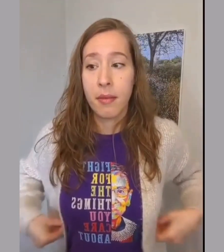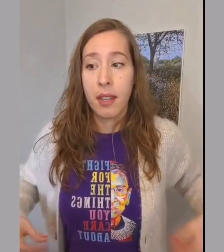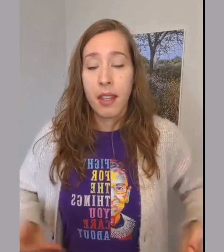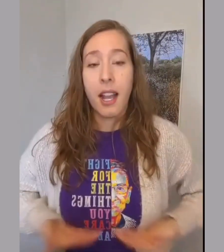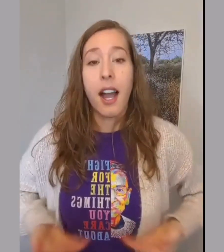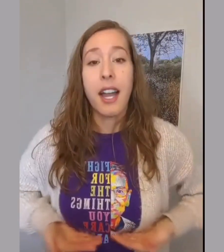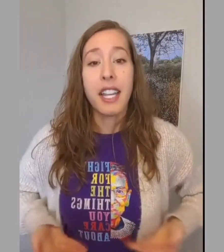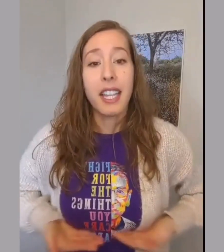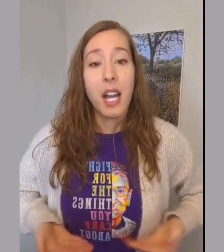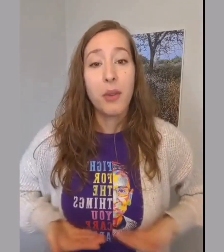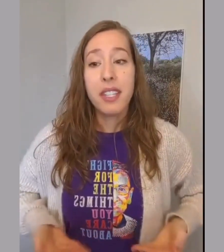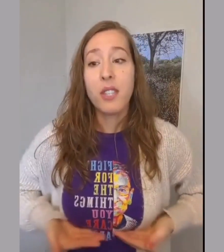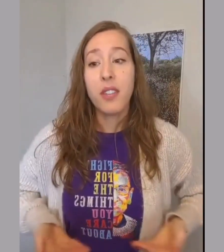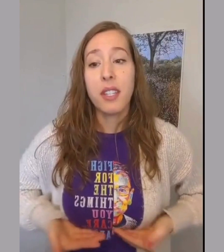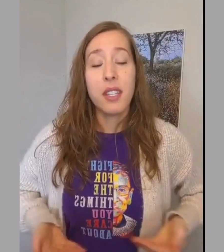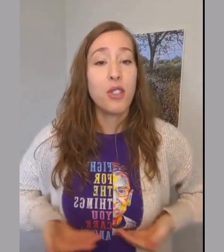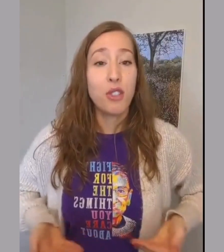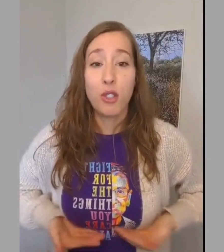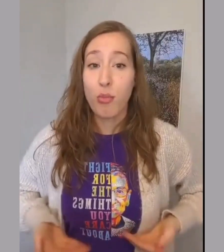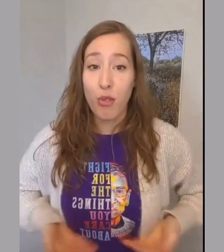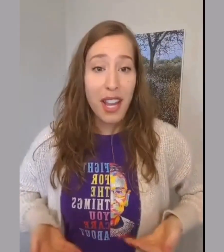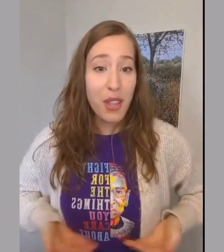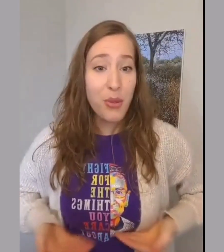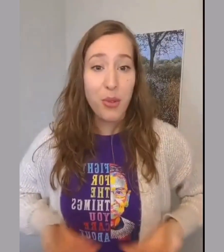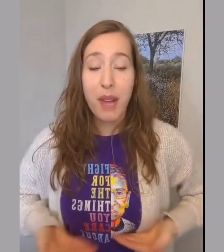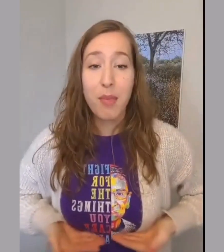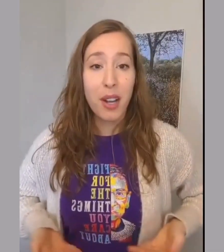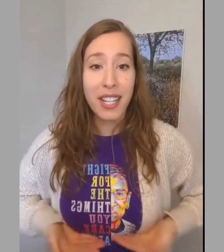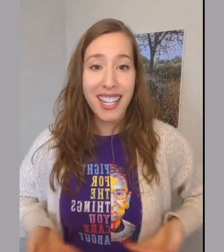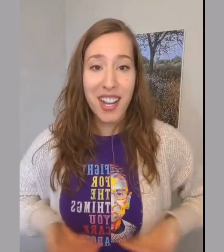I allow these feelings to spread through my body now.